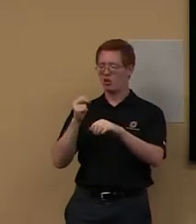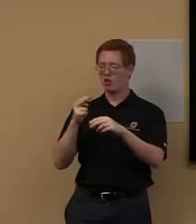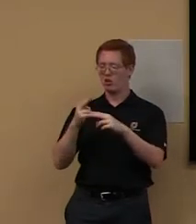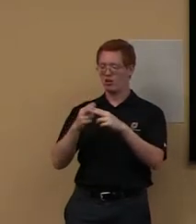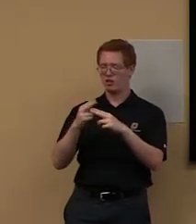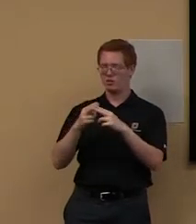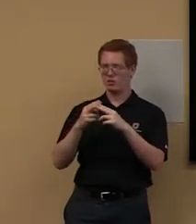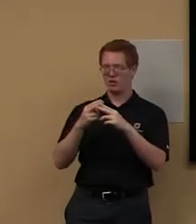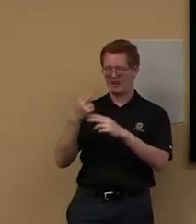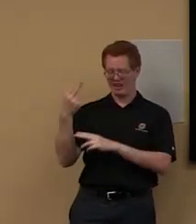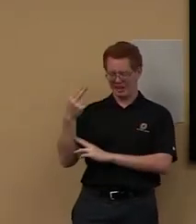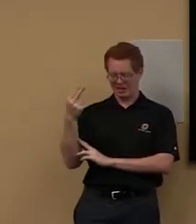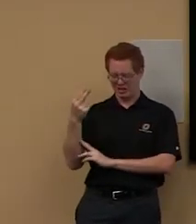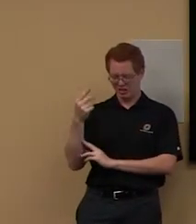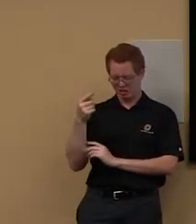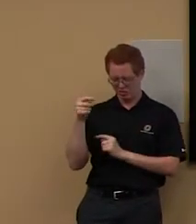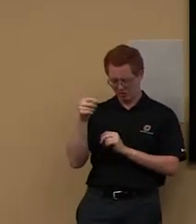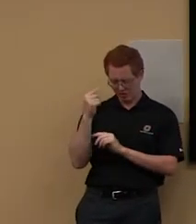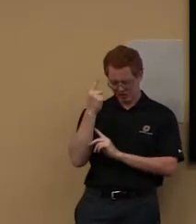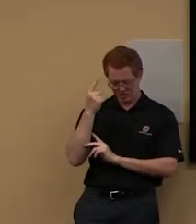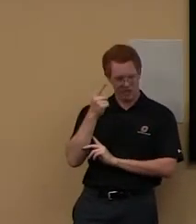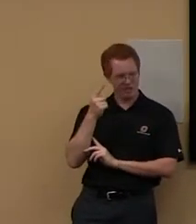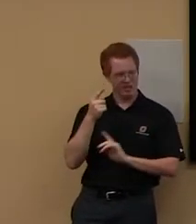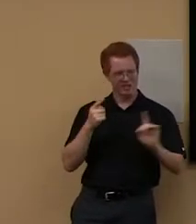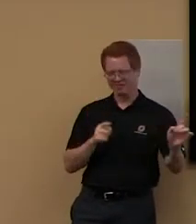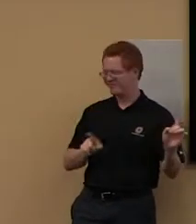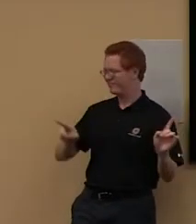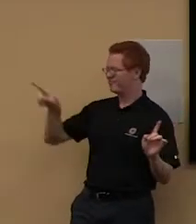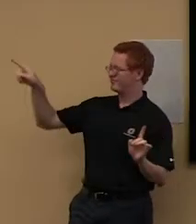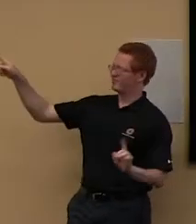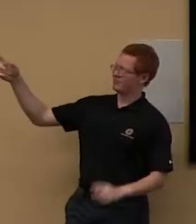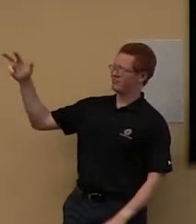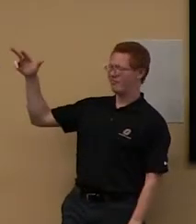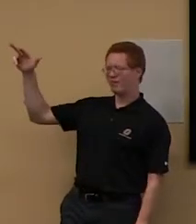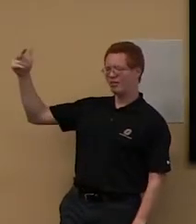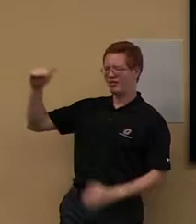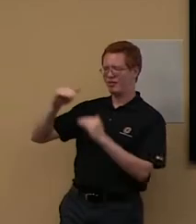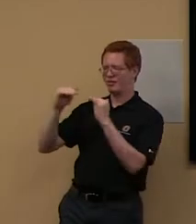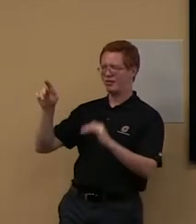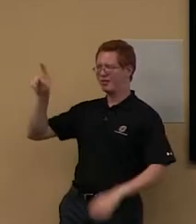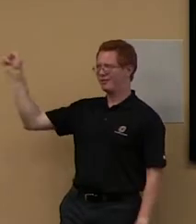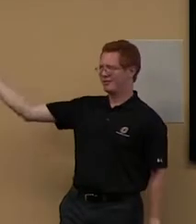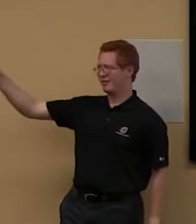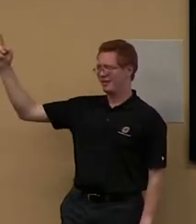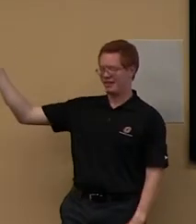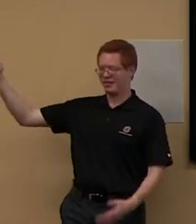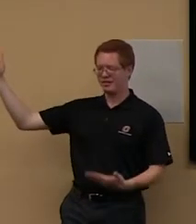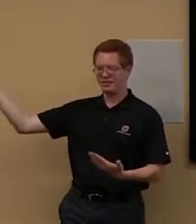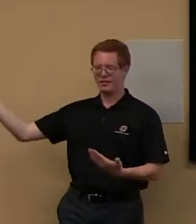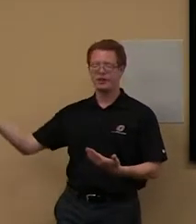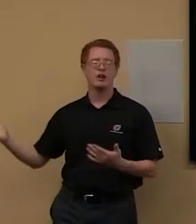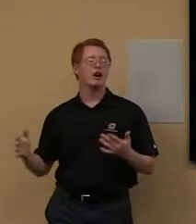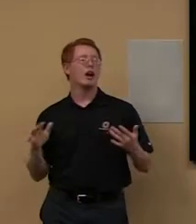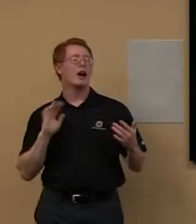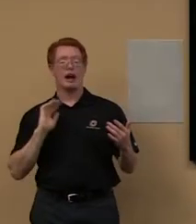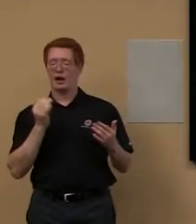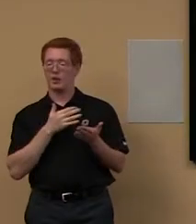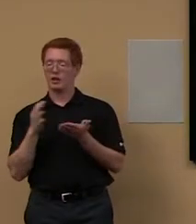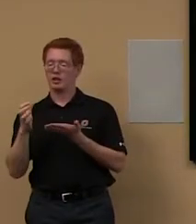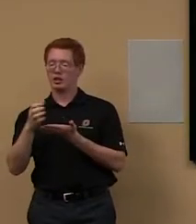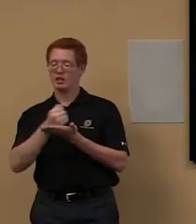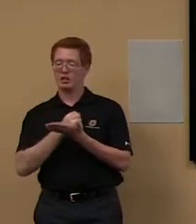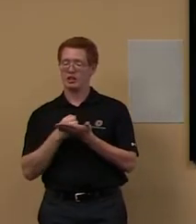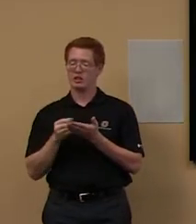try to figure out where they would be, somewhere over there on the third floor. Um, it, our collection is organized.